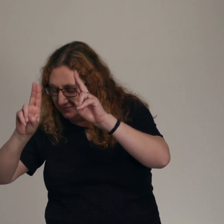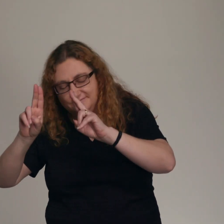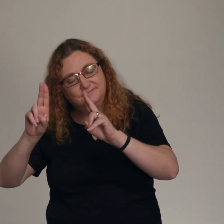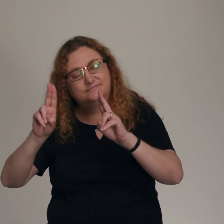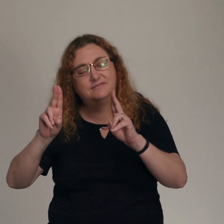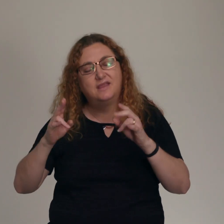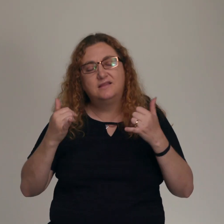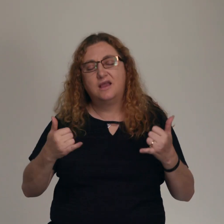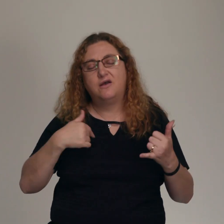as you are